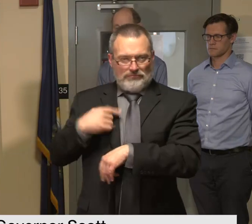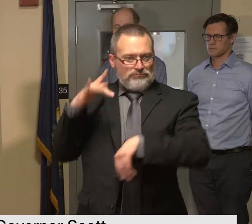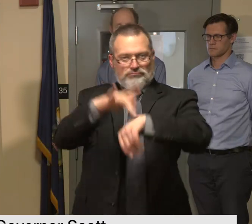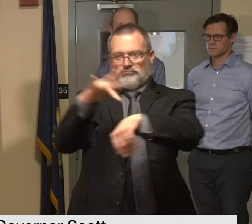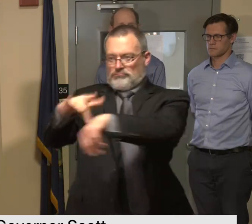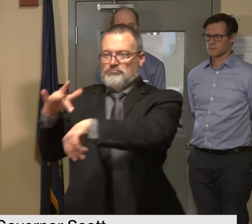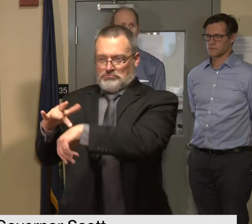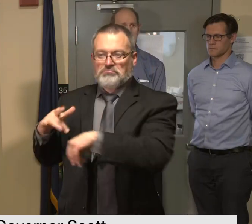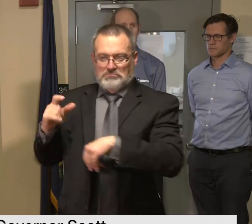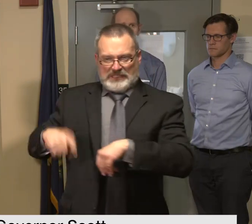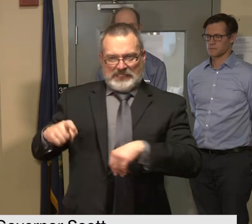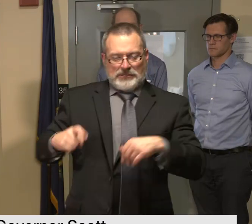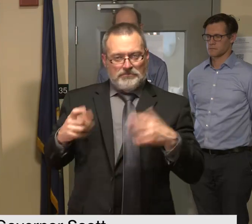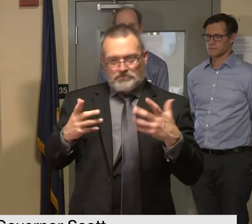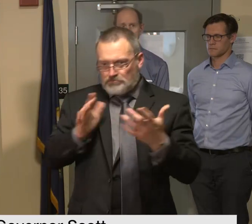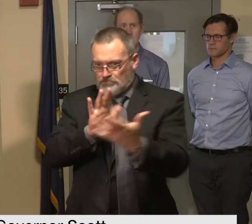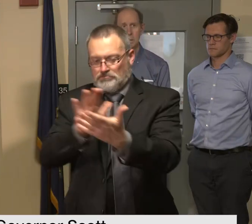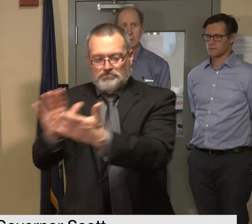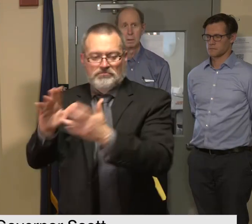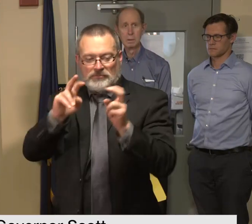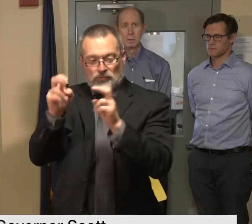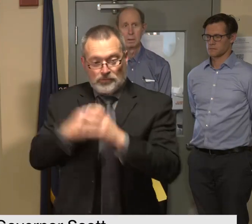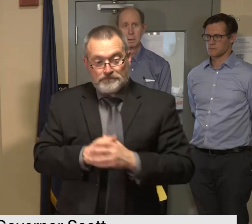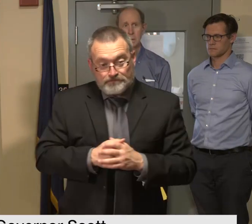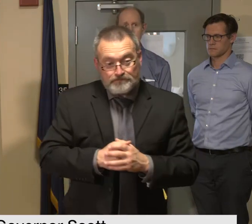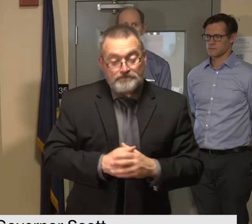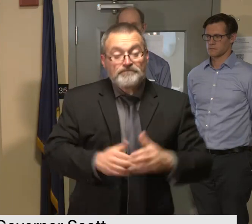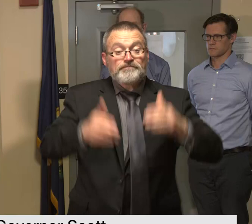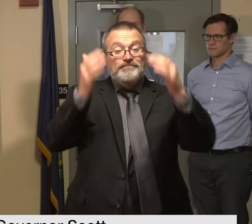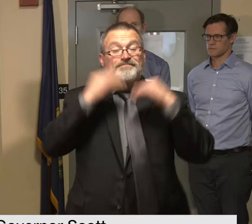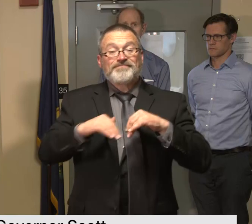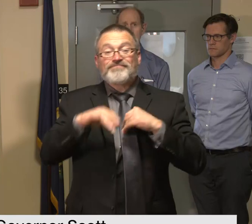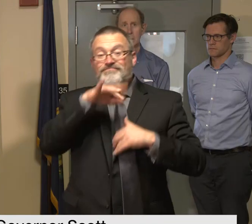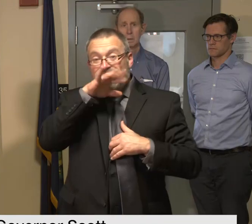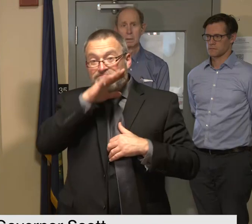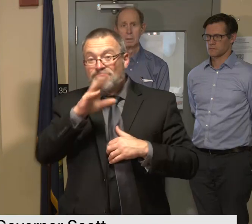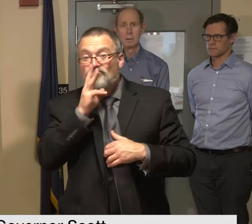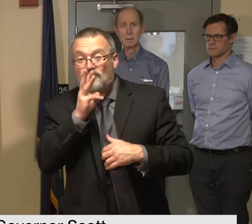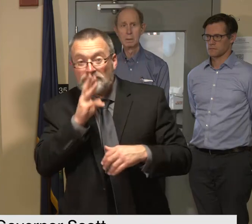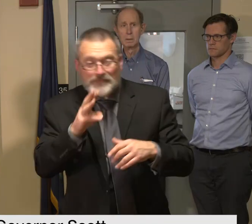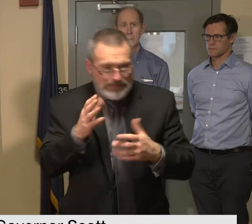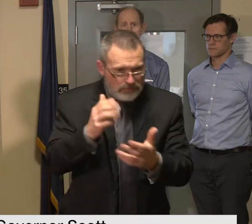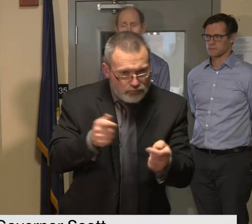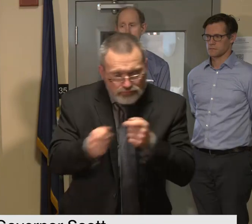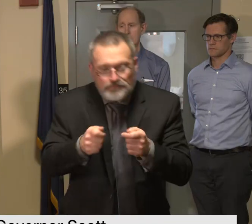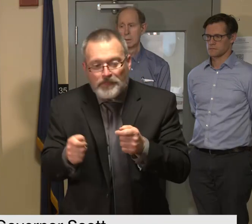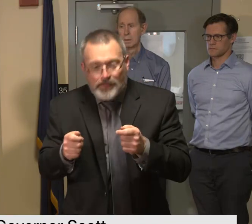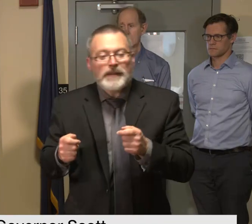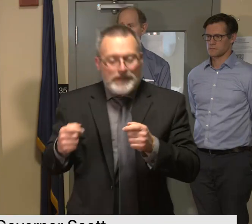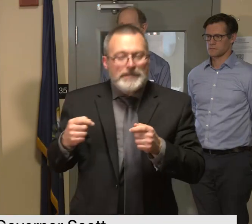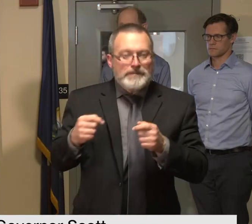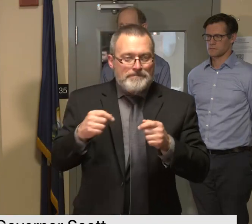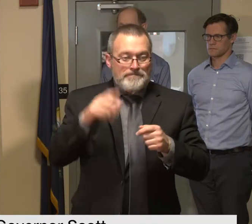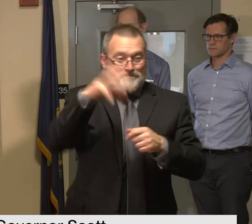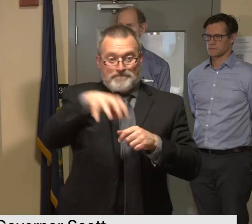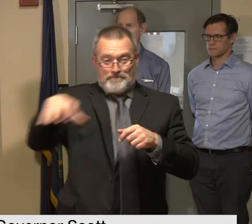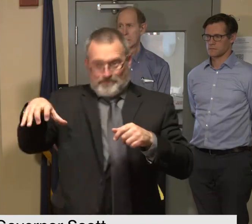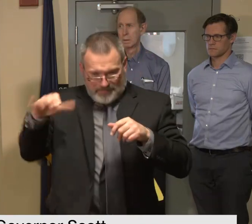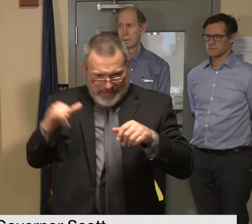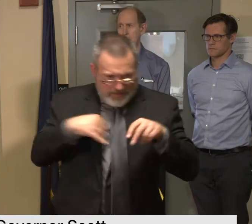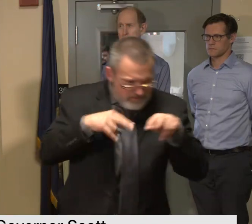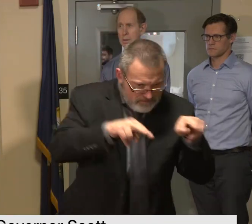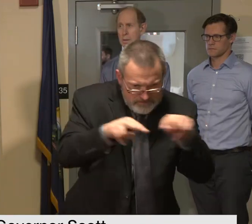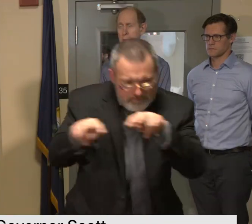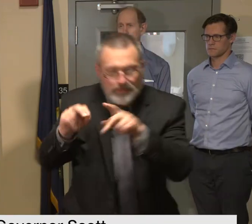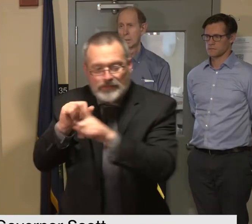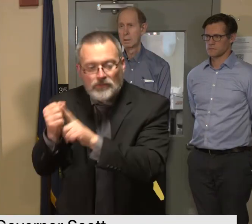finally finally on the waste management end our waste management division continues to monitor the situation is prepared to offer